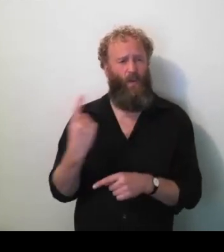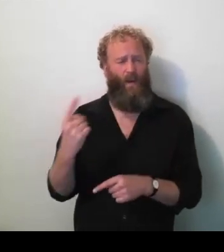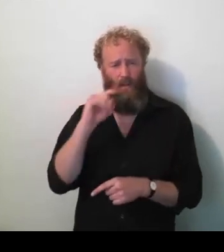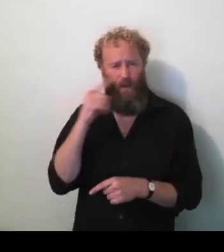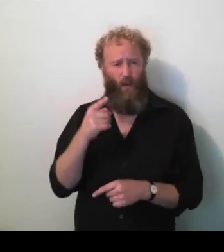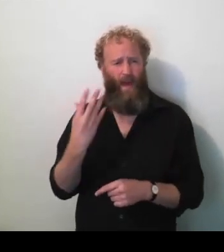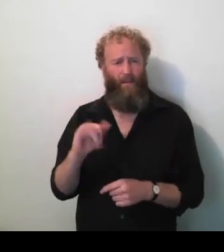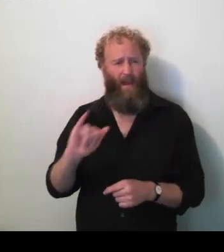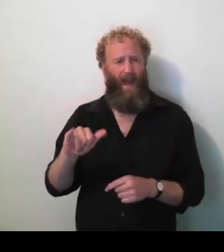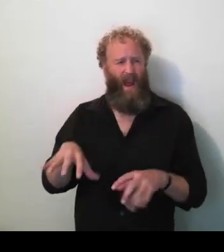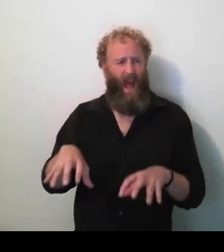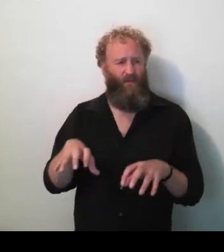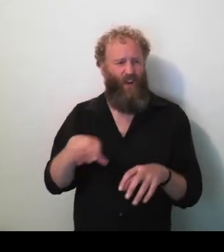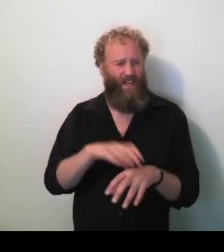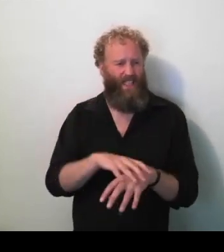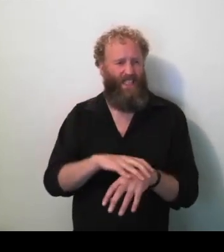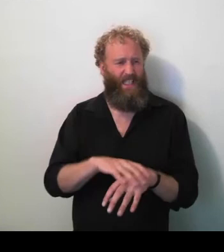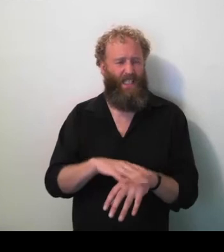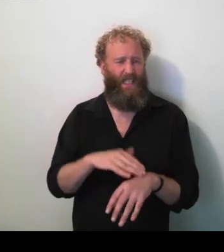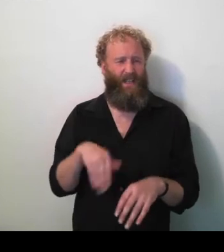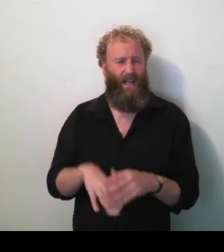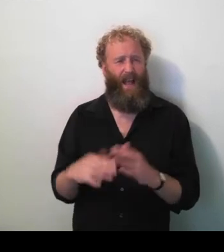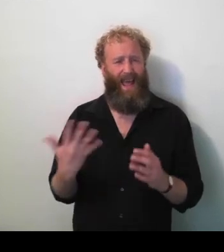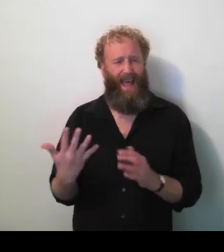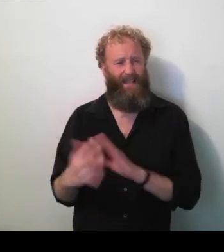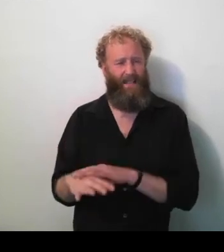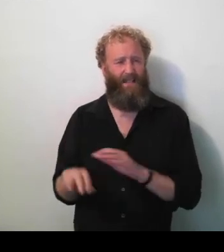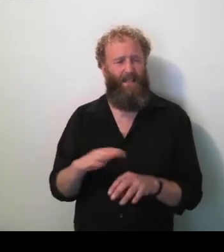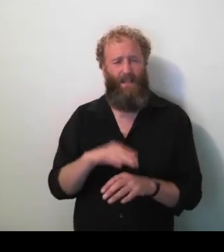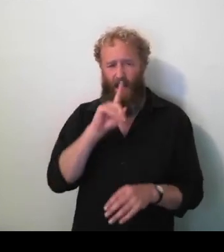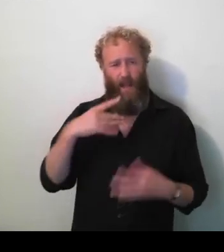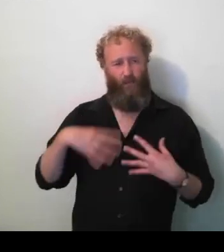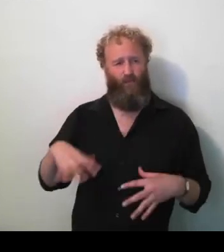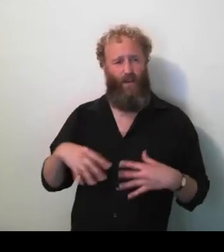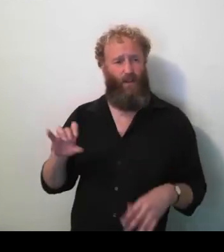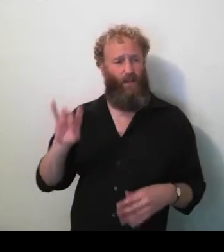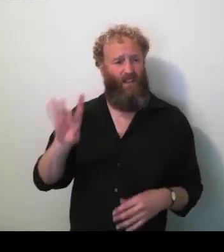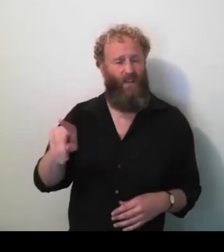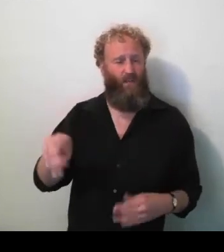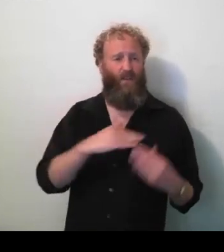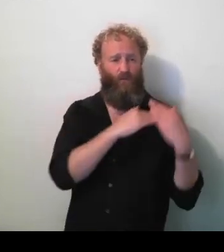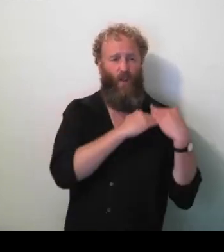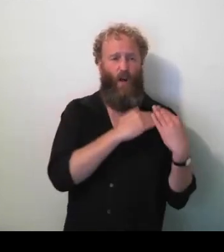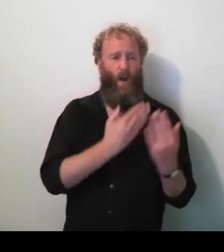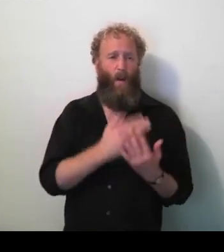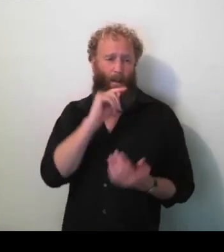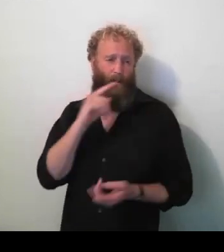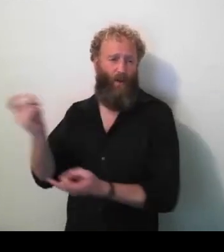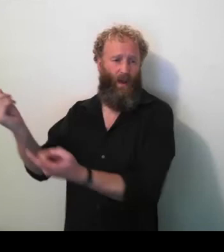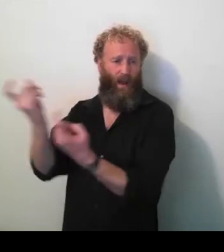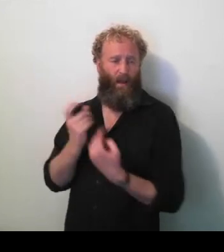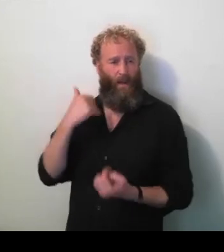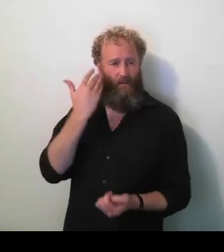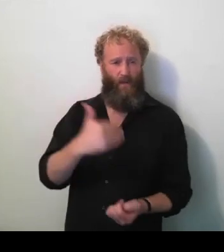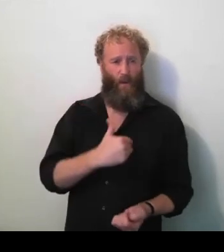hands. She has other problems also, but she can't dress herself and she relies on someone coming every morning to help her with these things. Now,